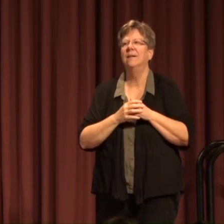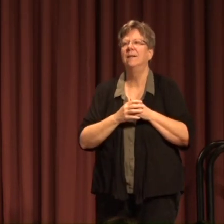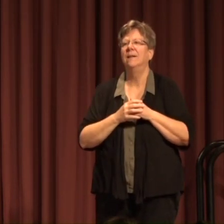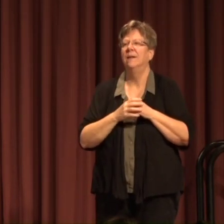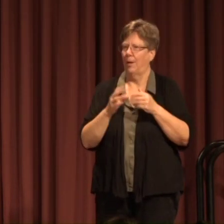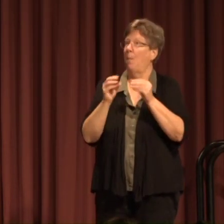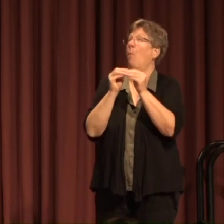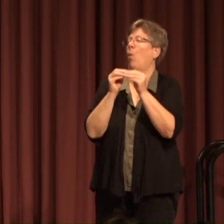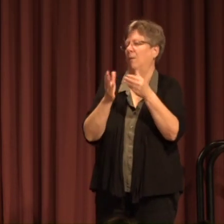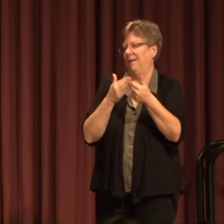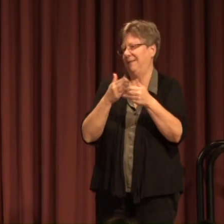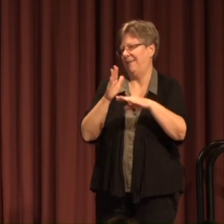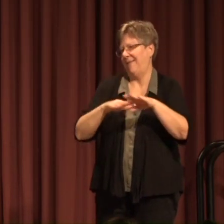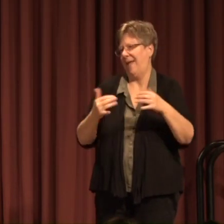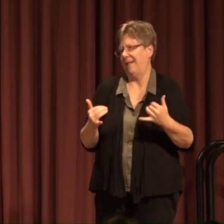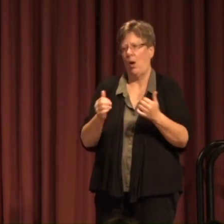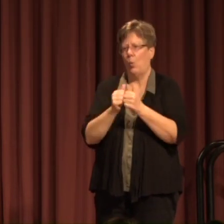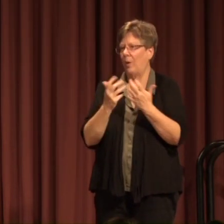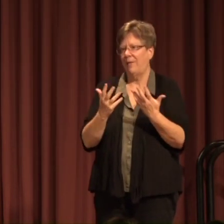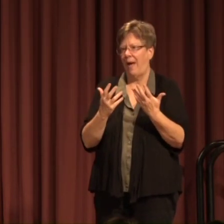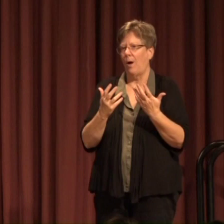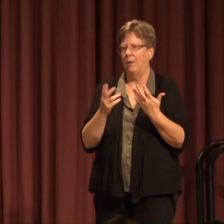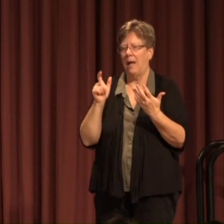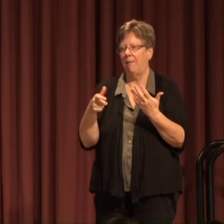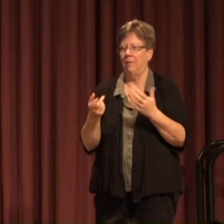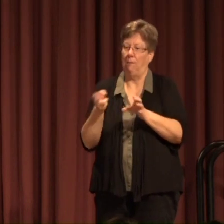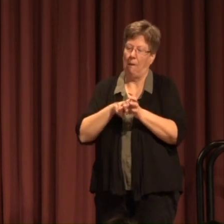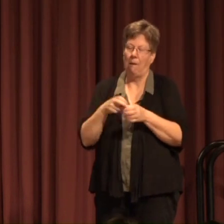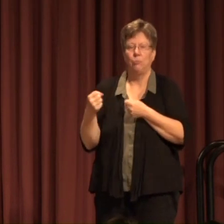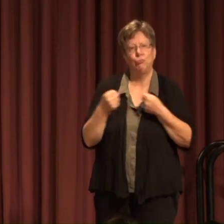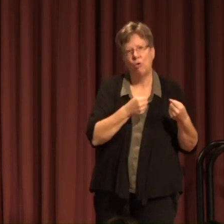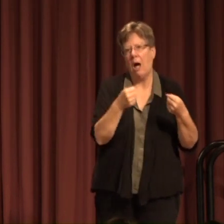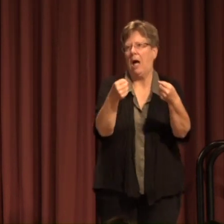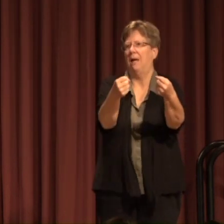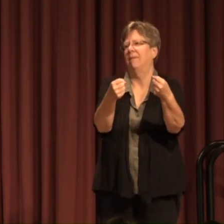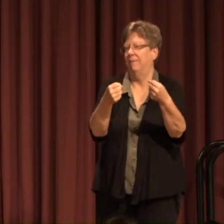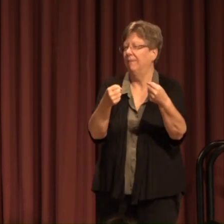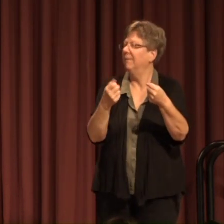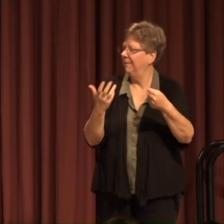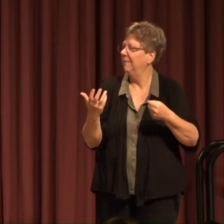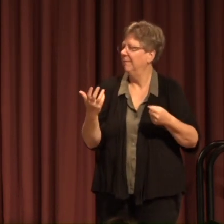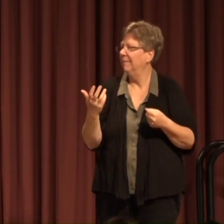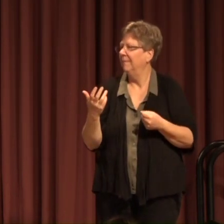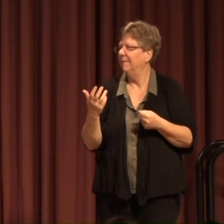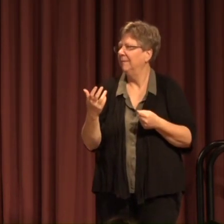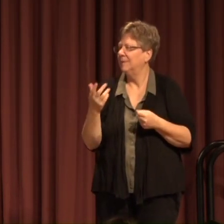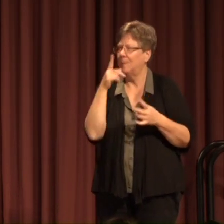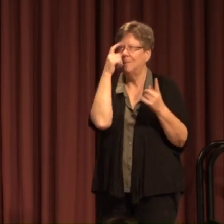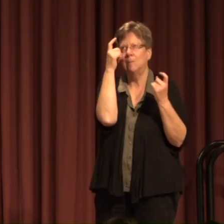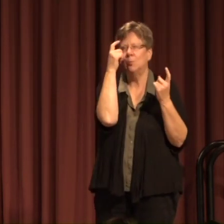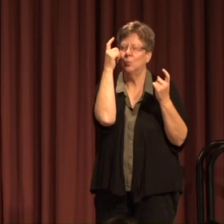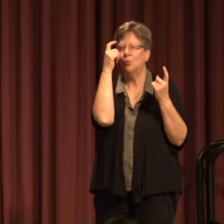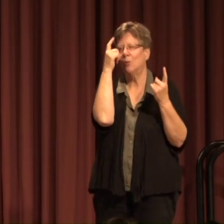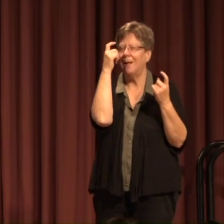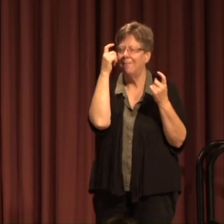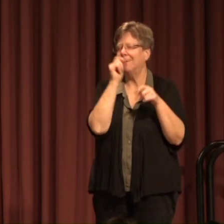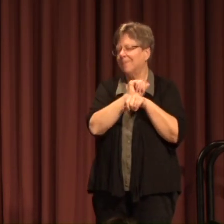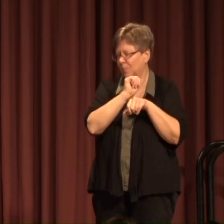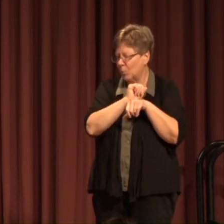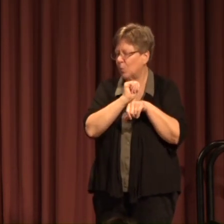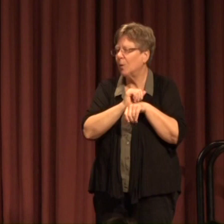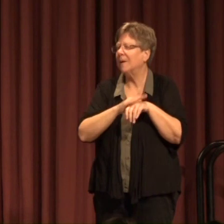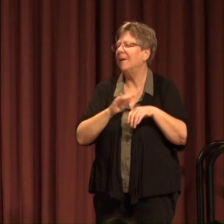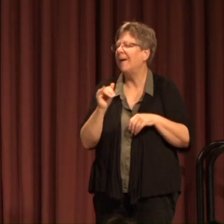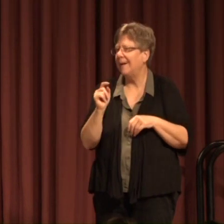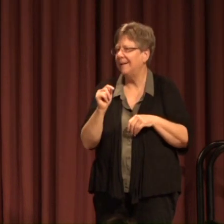More easily than we do right now Without having to get into a vehicle And drive all the way around So dreaming about it Working on it